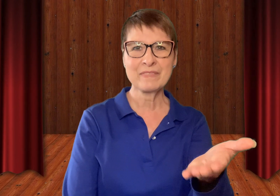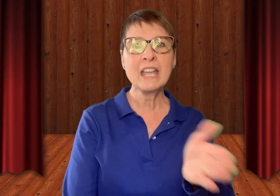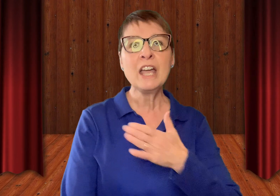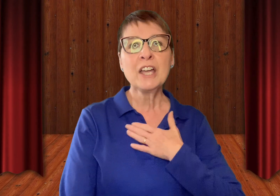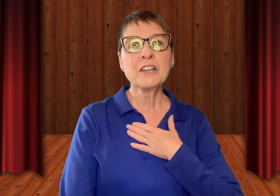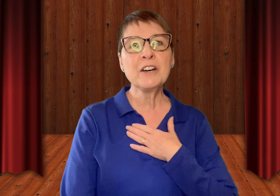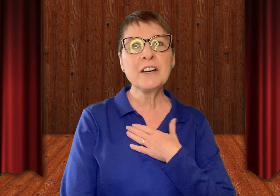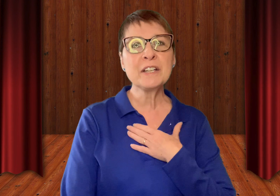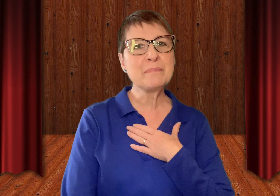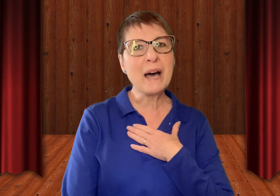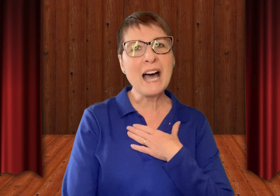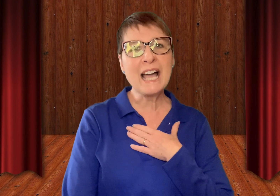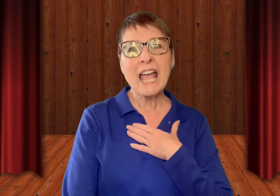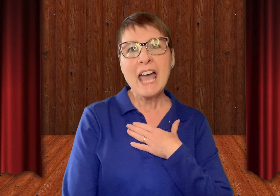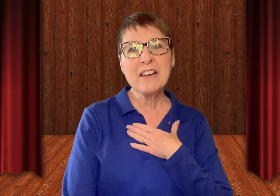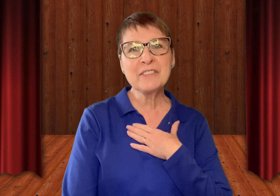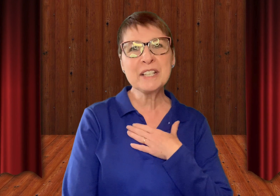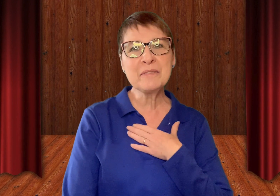Goodbye, everyone.